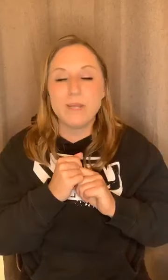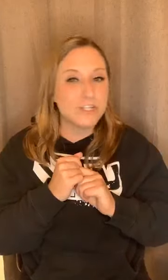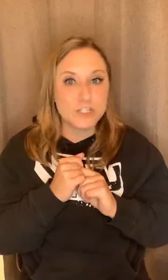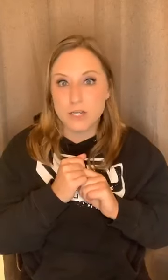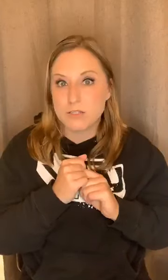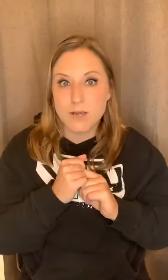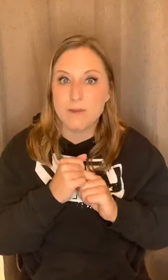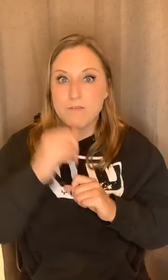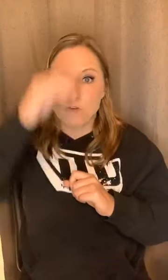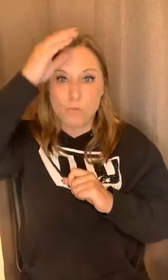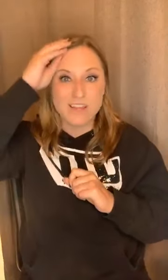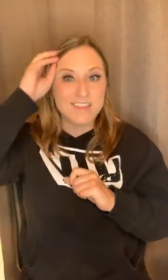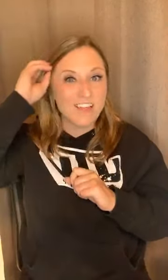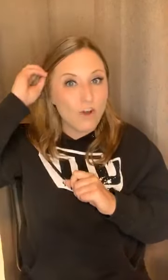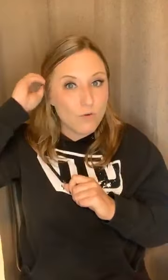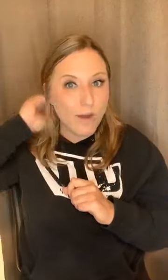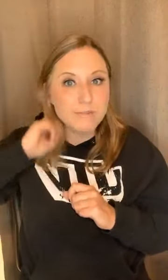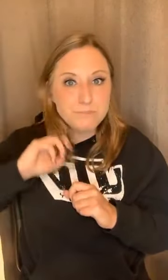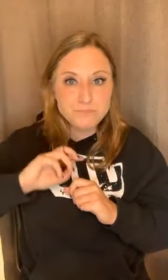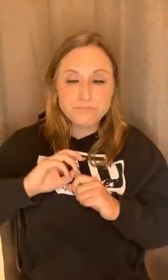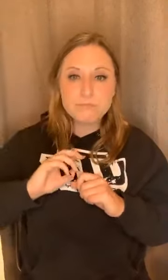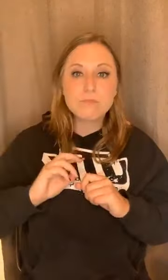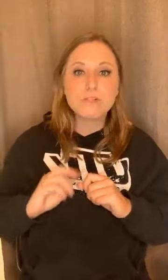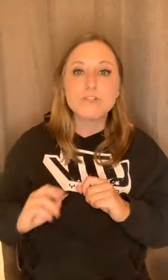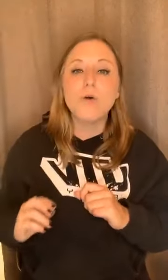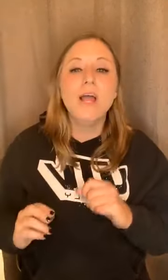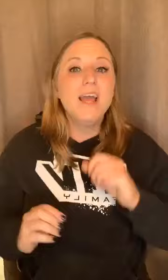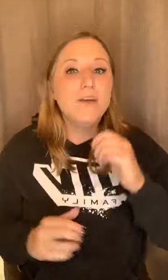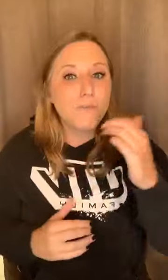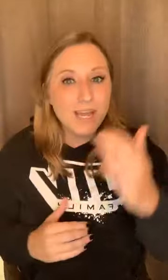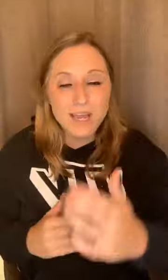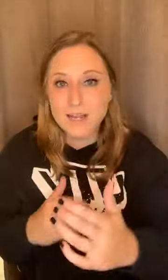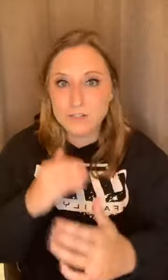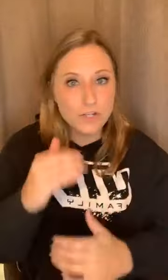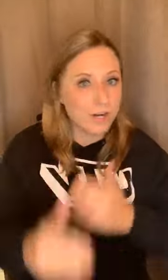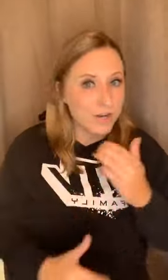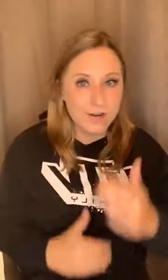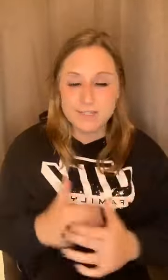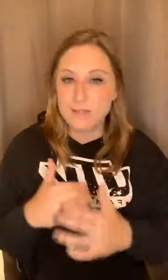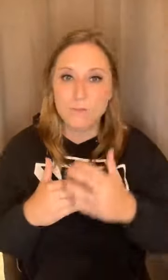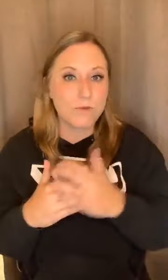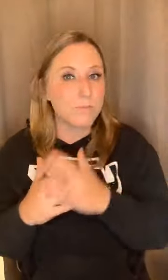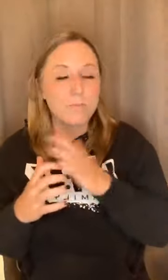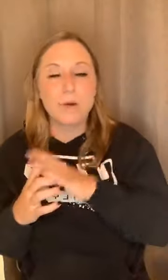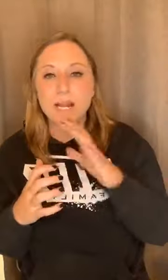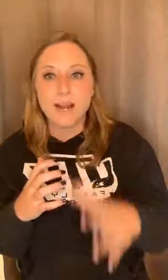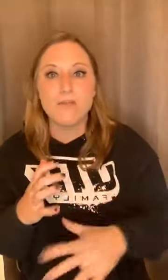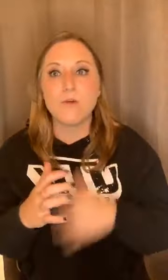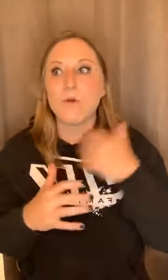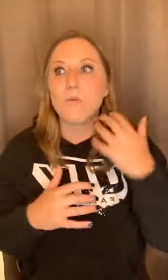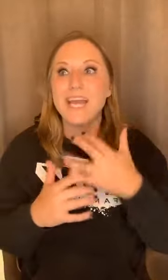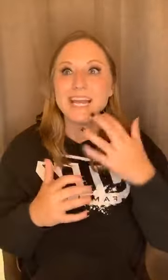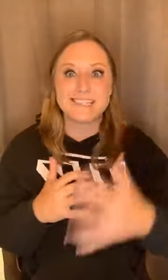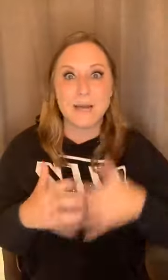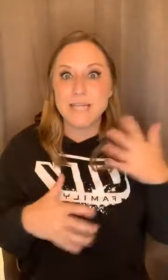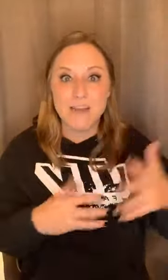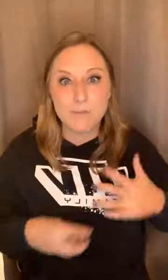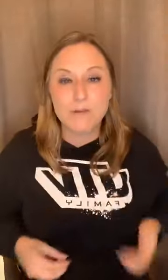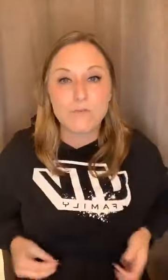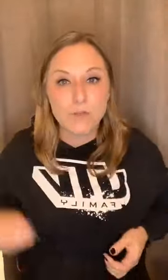judging somebody for the way that they look. Right. So if we can start increase, putting it out there where we can accept everybody for the,